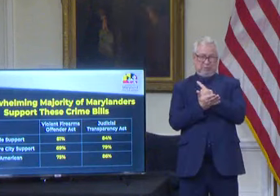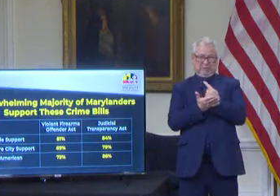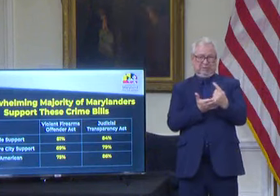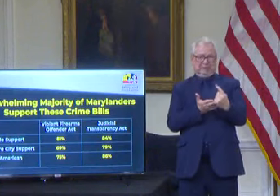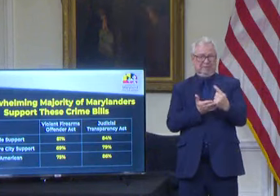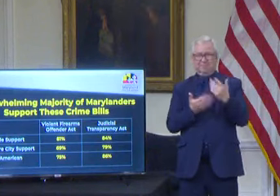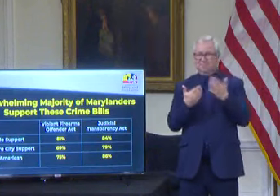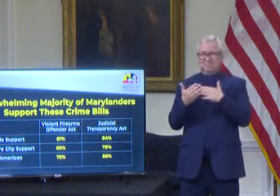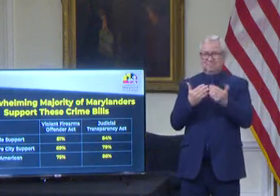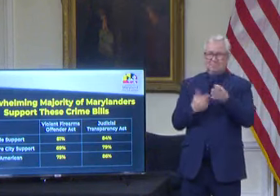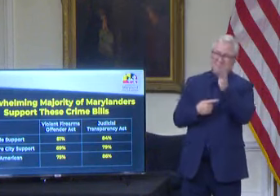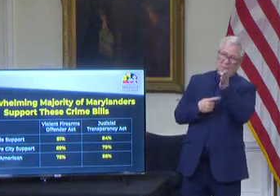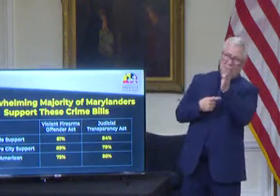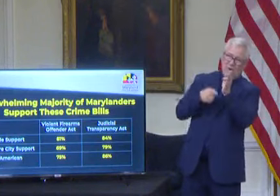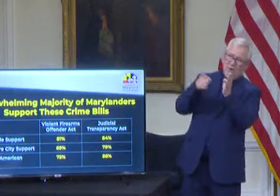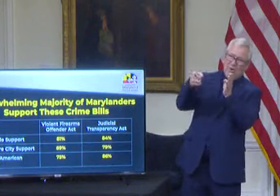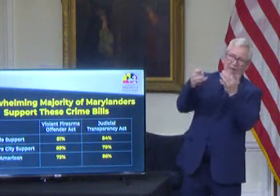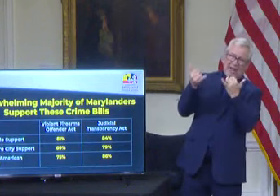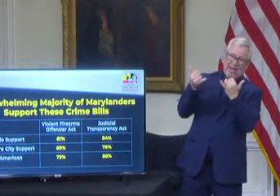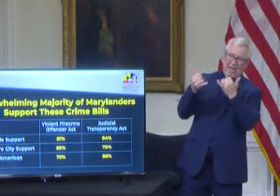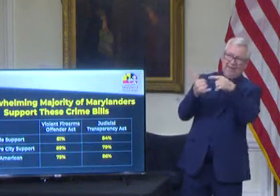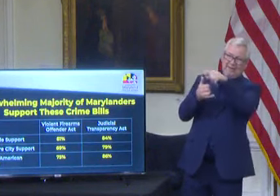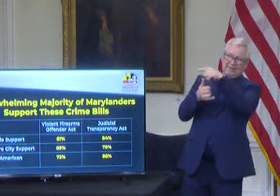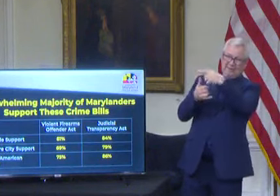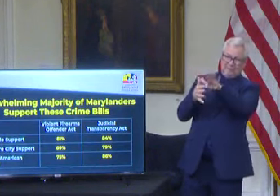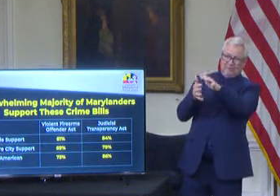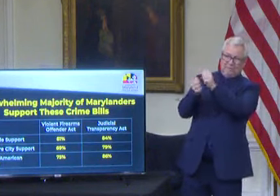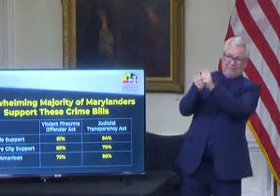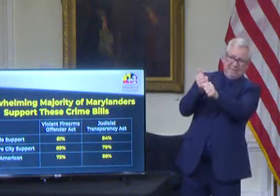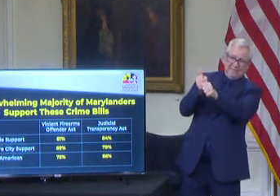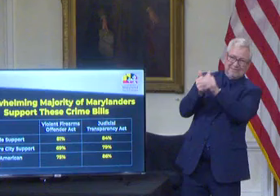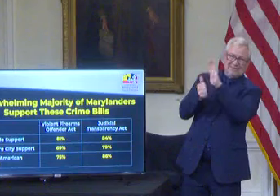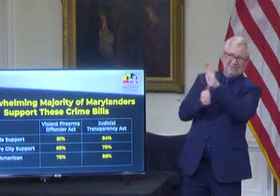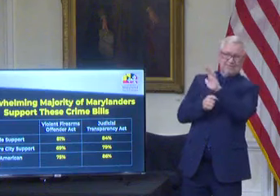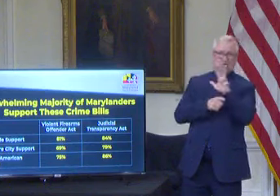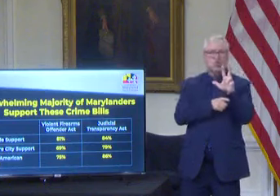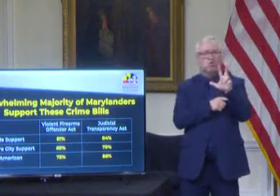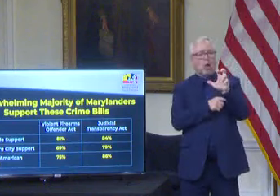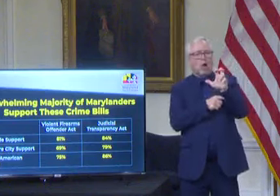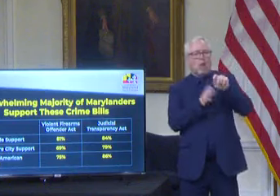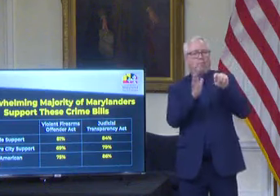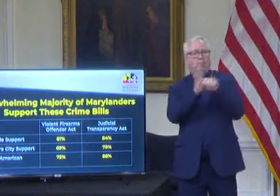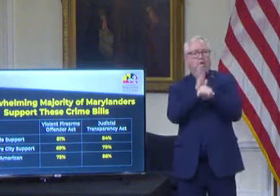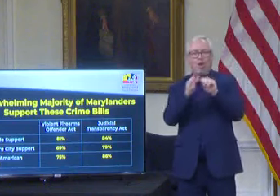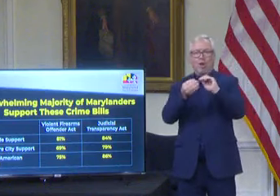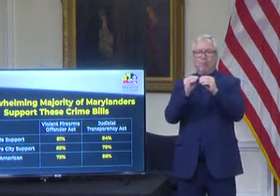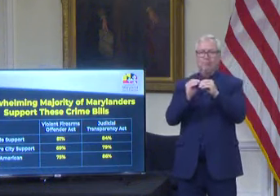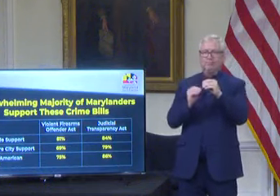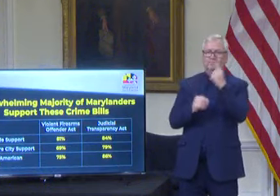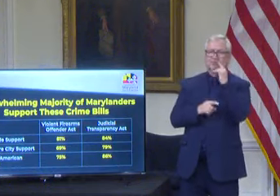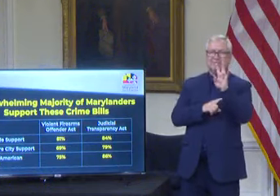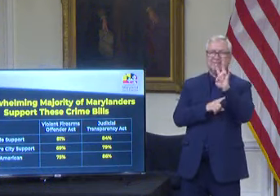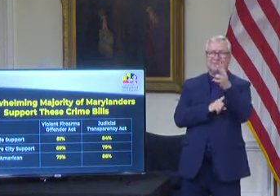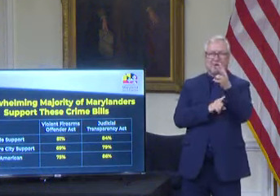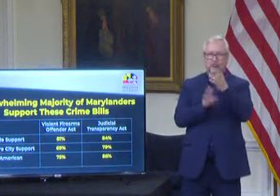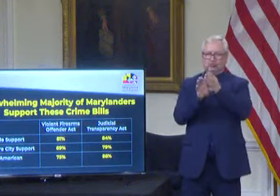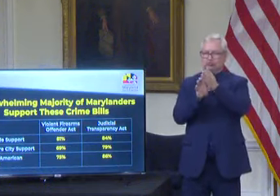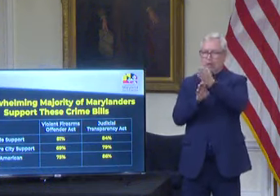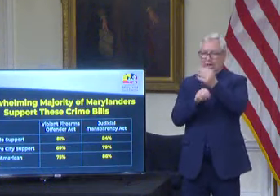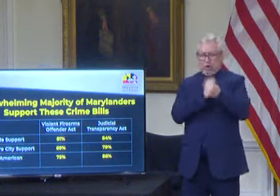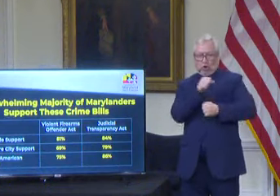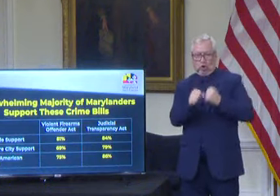Baltimore surpassed the staggering milestone of 300 murders for the seventh straight year, legislators claimed